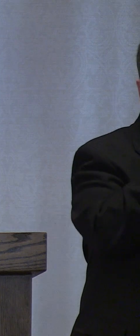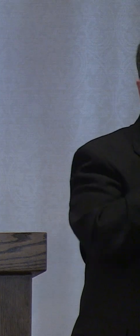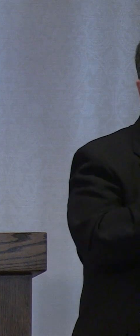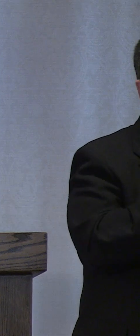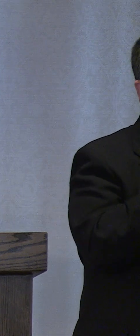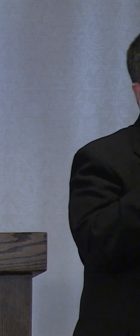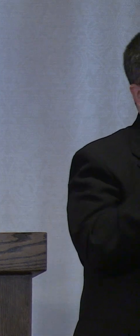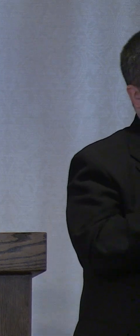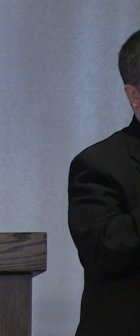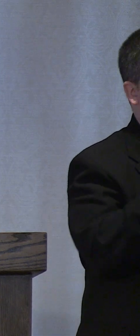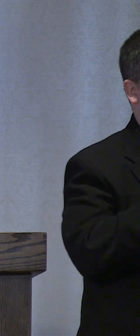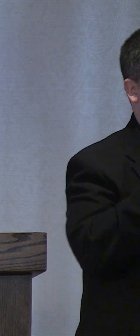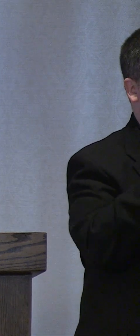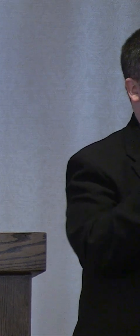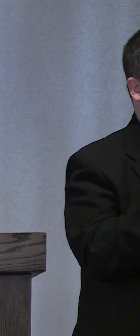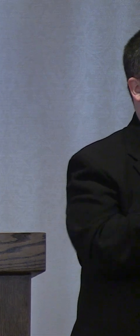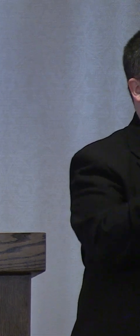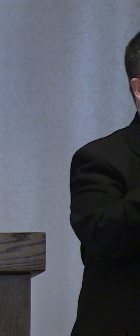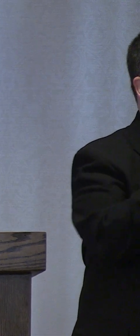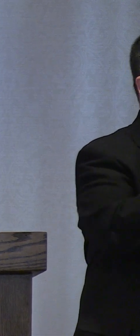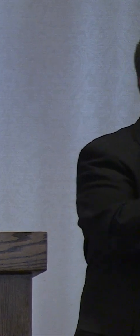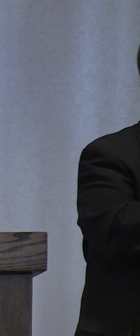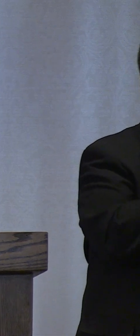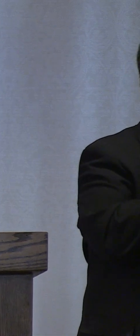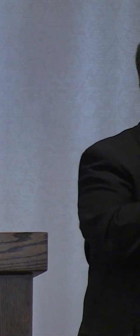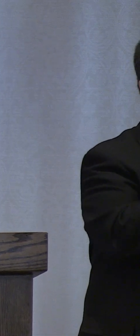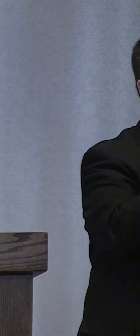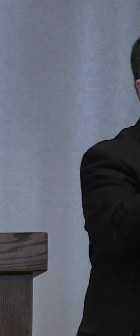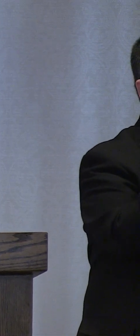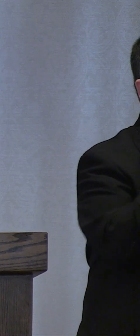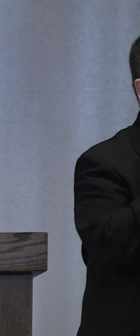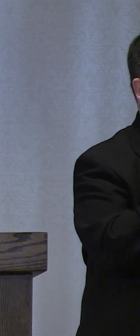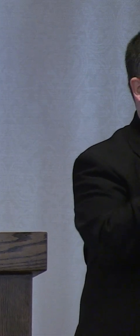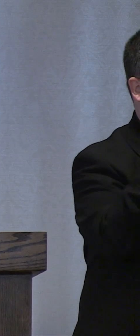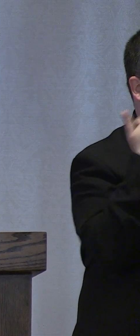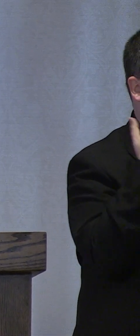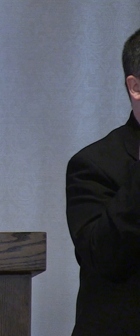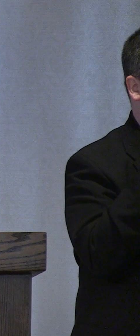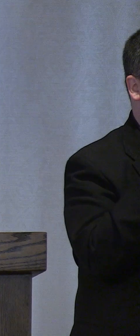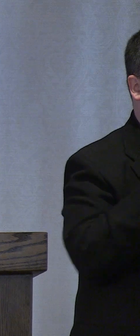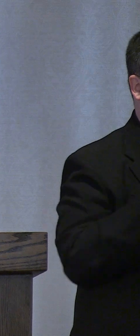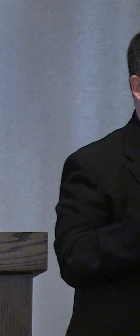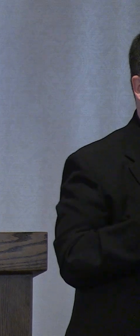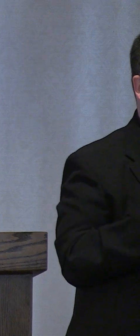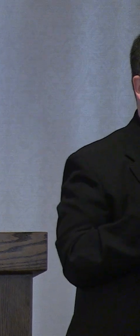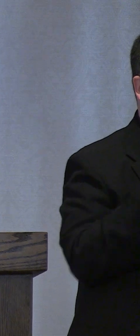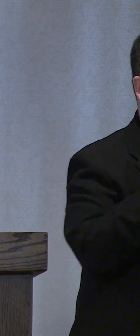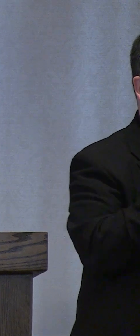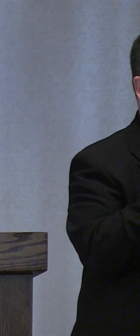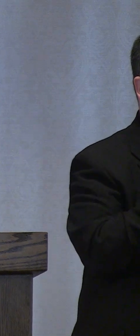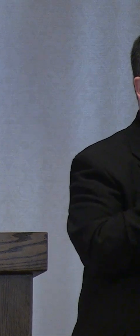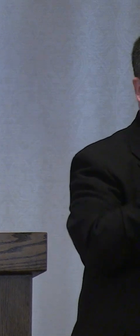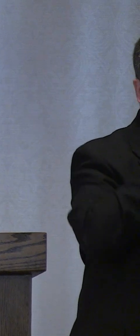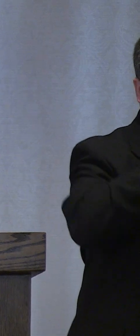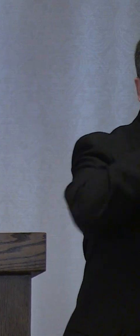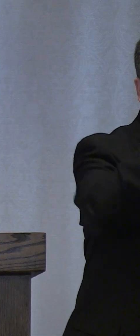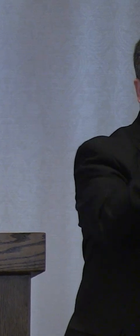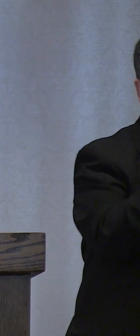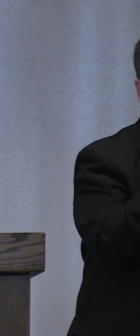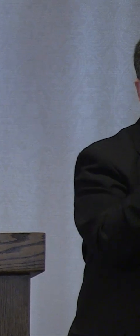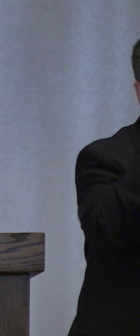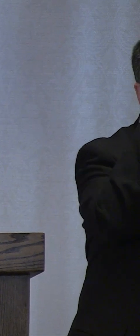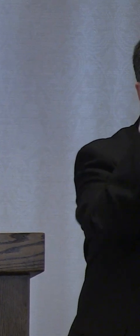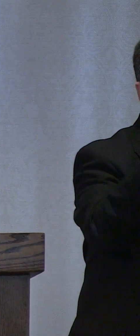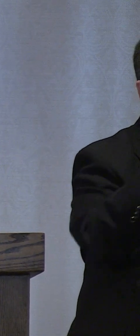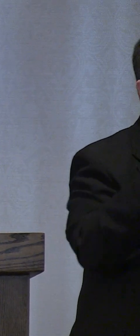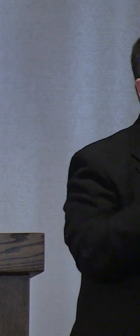a new implementation of a piece of legislation that was passed several years ago so what we're gonna do tonight is actually give you just a little bit